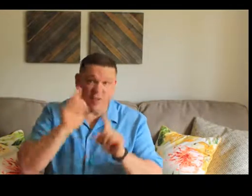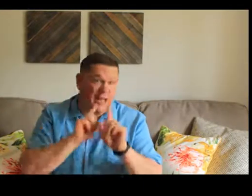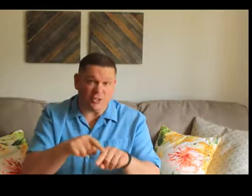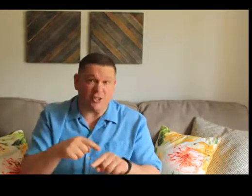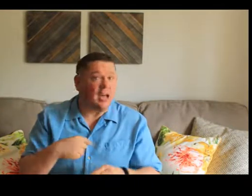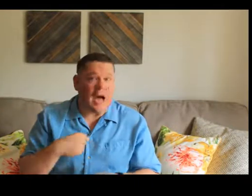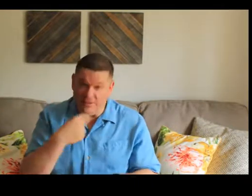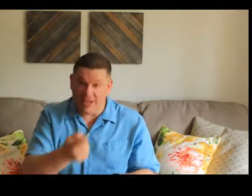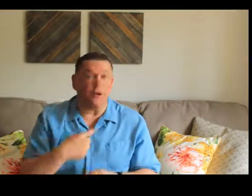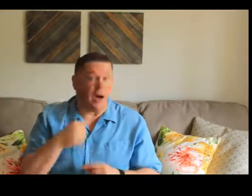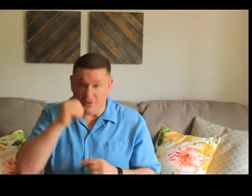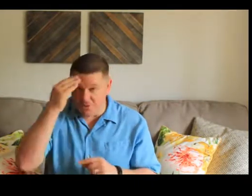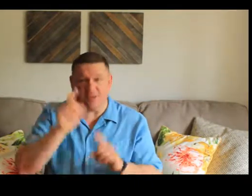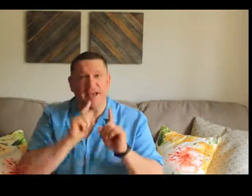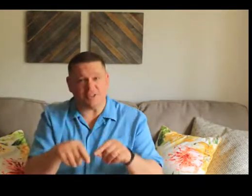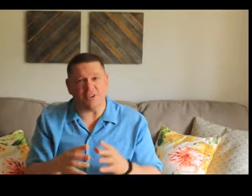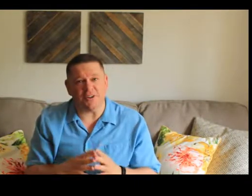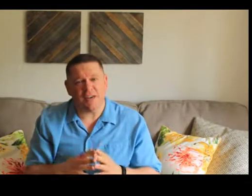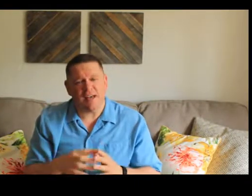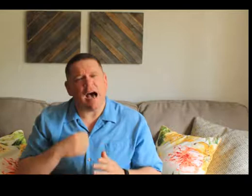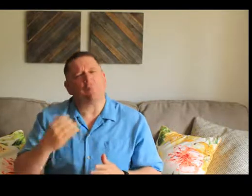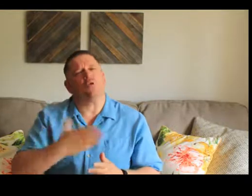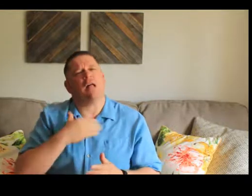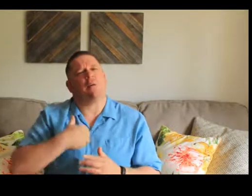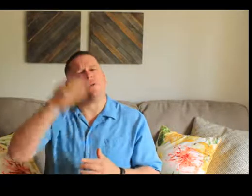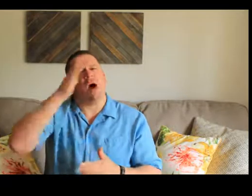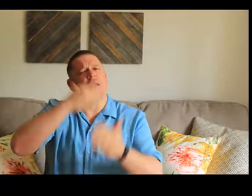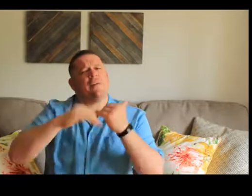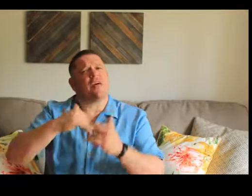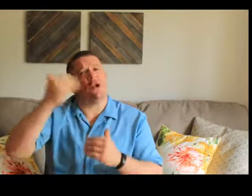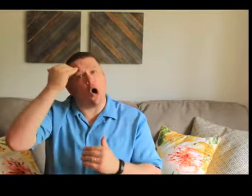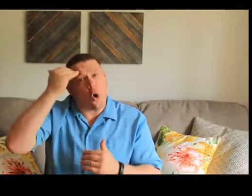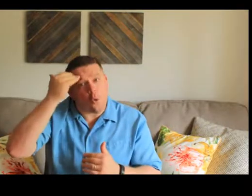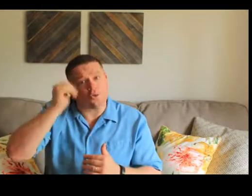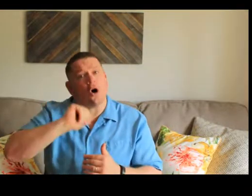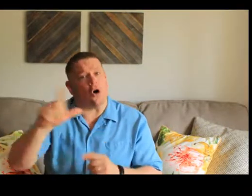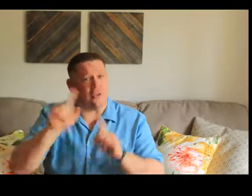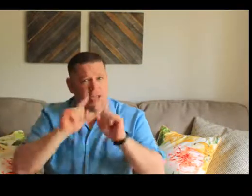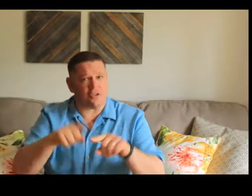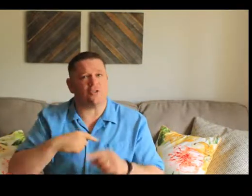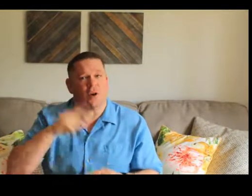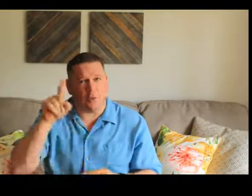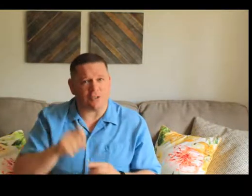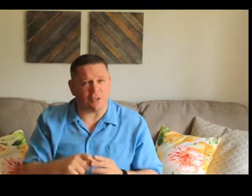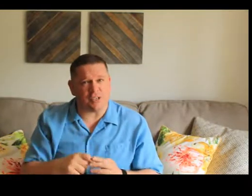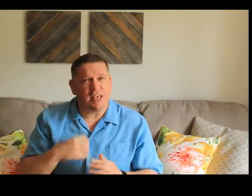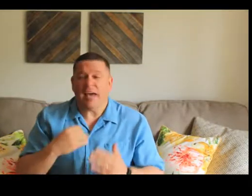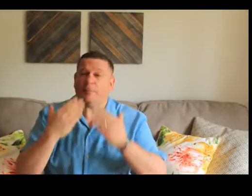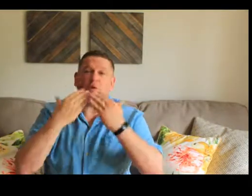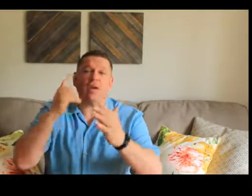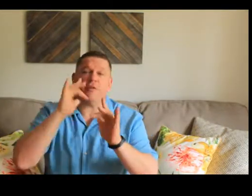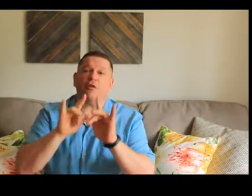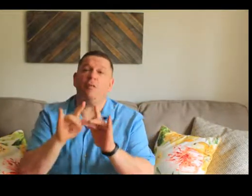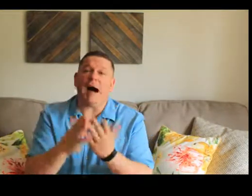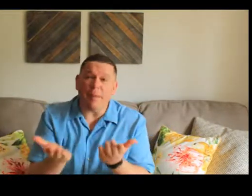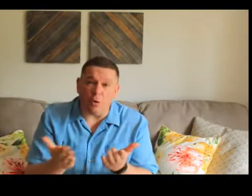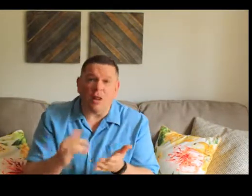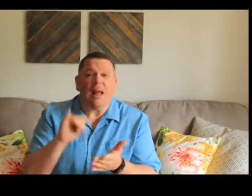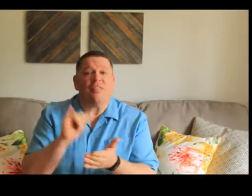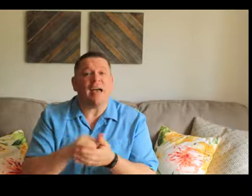the answer, I'll tell you I don't know the answer. I'm so glad we have a God in heaven that knows all the answers to our questions. And I'm so thankful for a Bible that